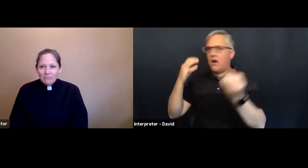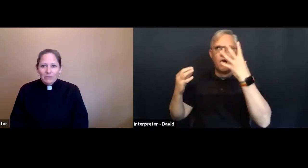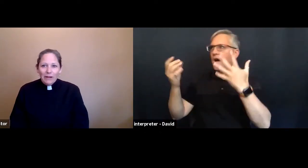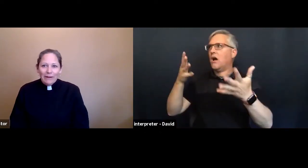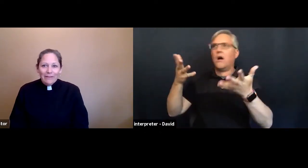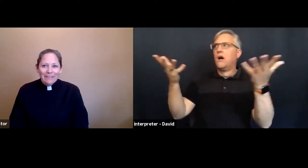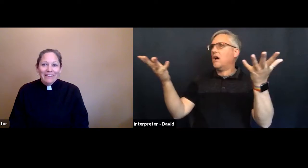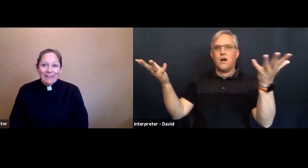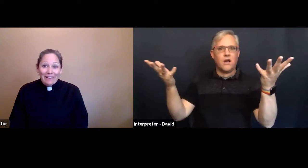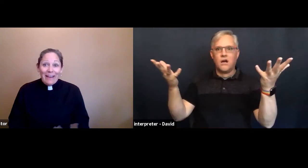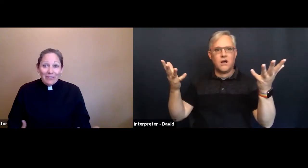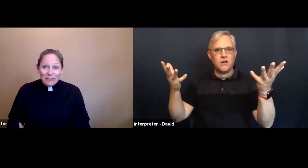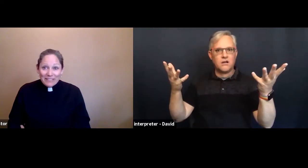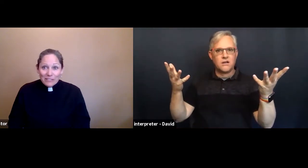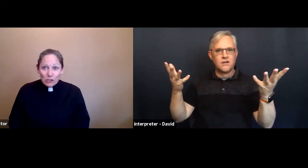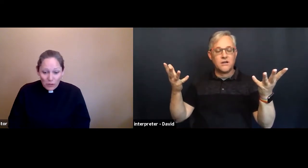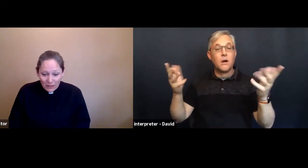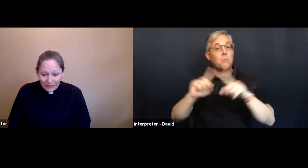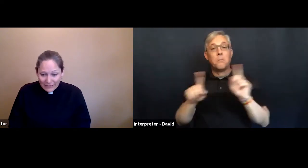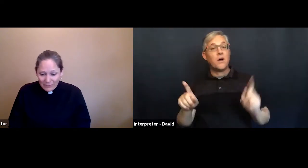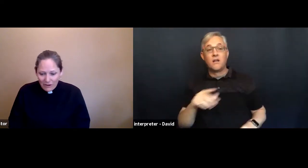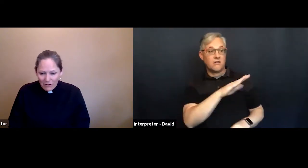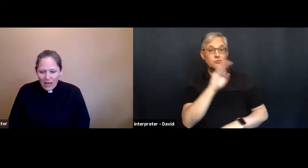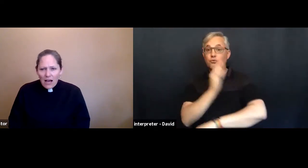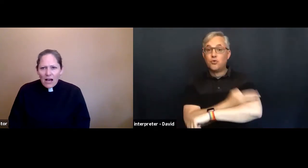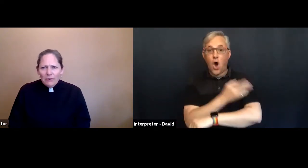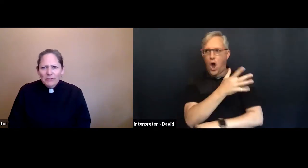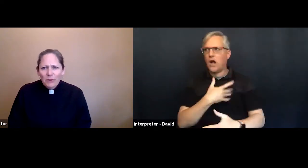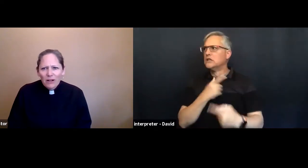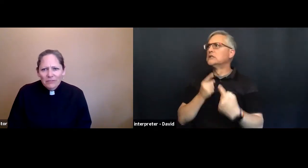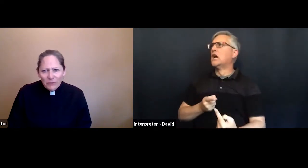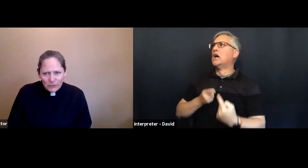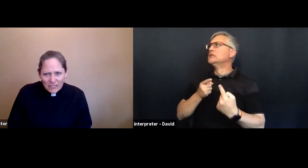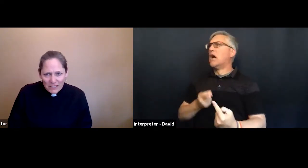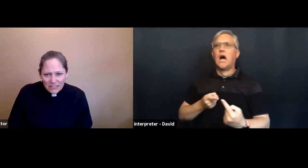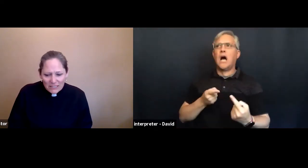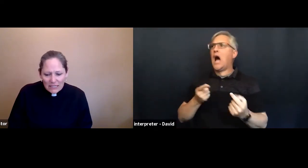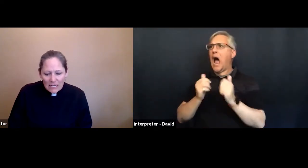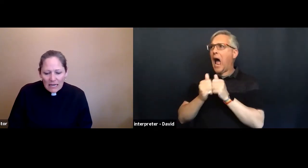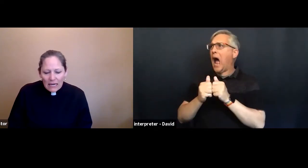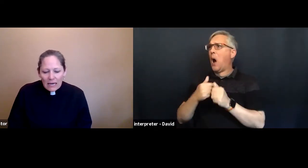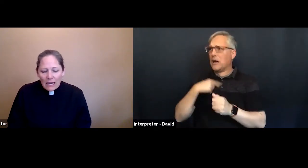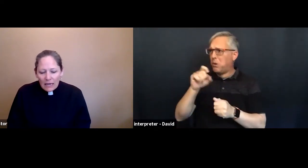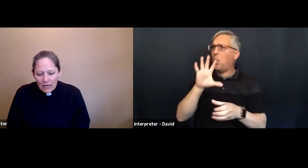Meanwhile, Catherine is struggling to figure out how to do all of those things and